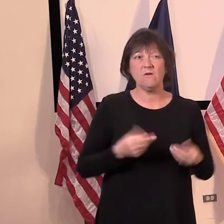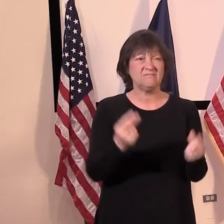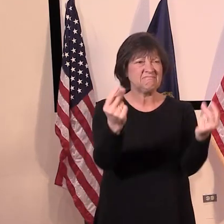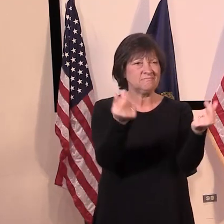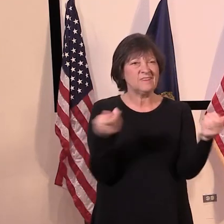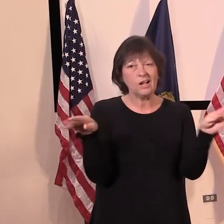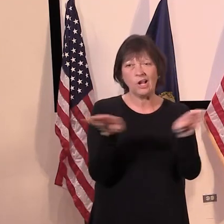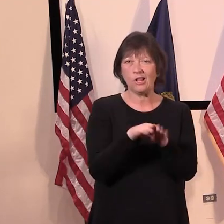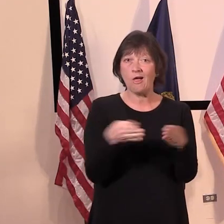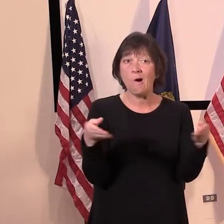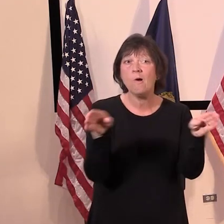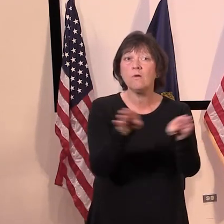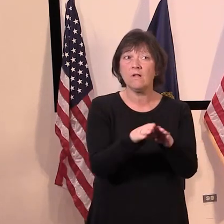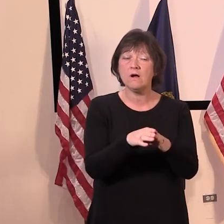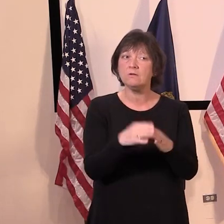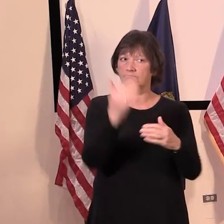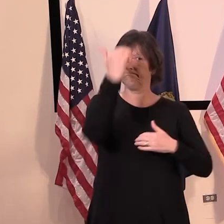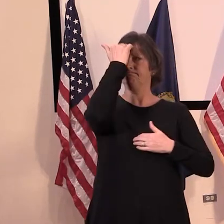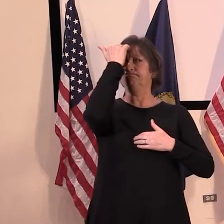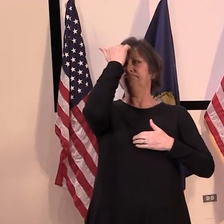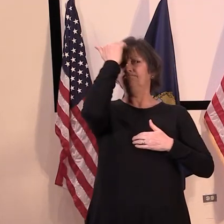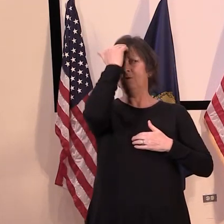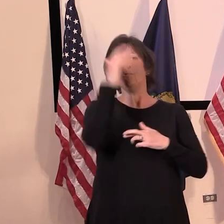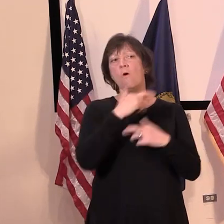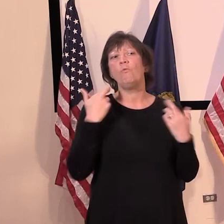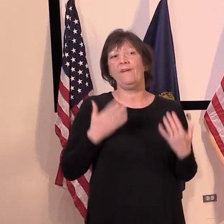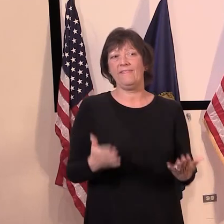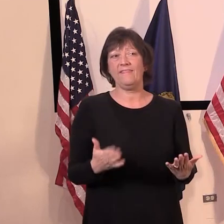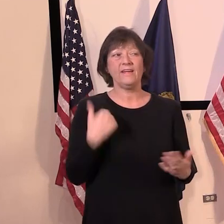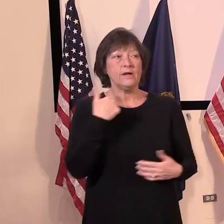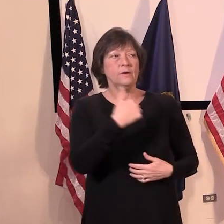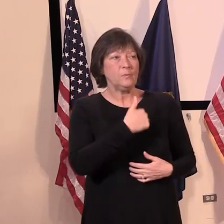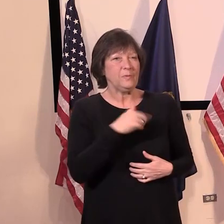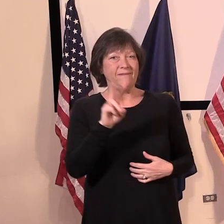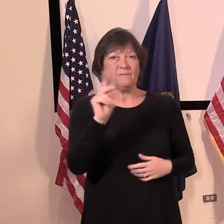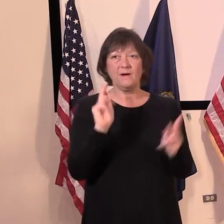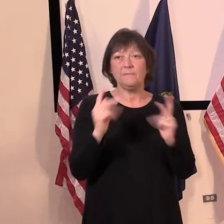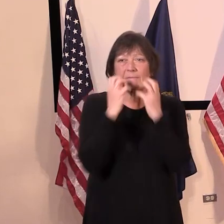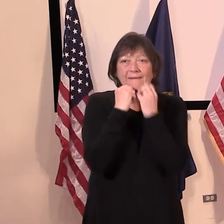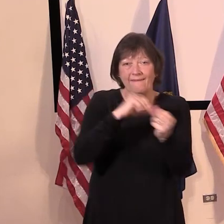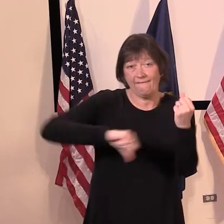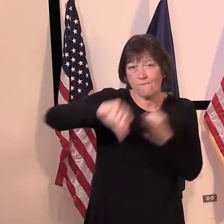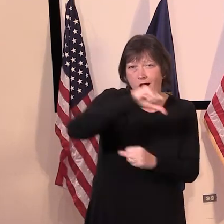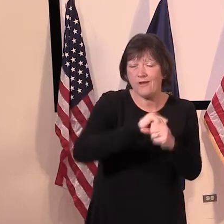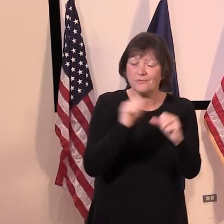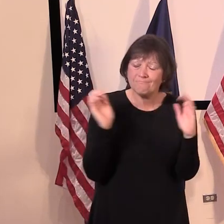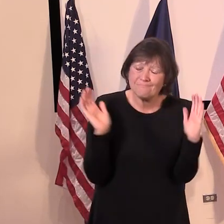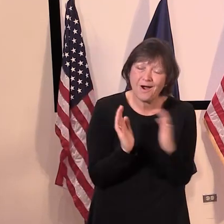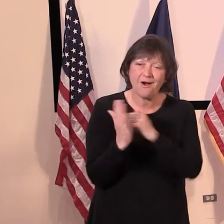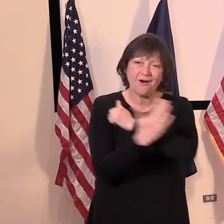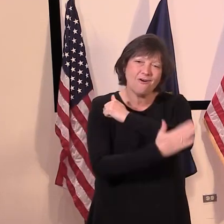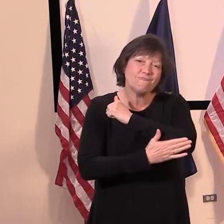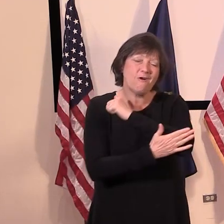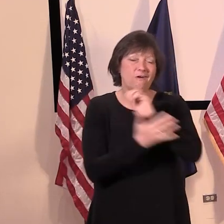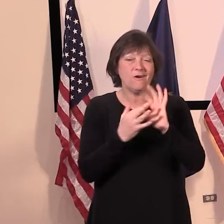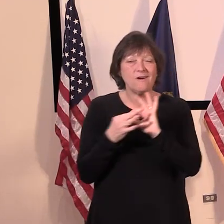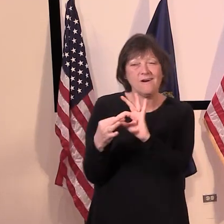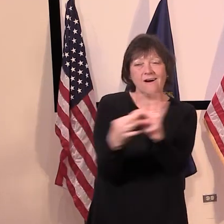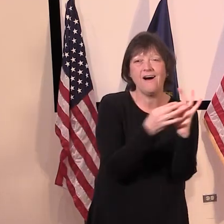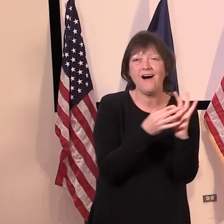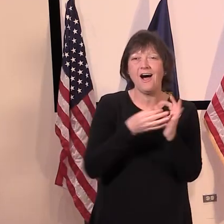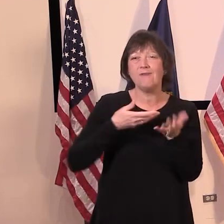seeing the risks. And I think we care about each other enough to know we're a small state, rural in nature.